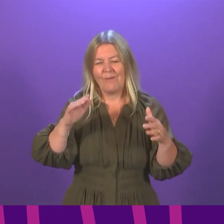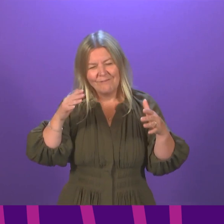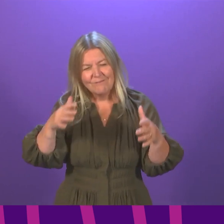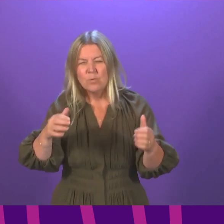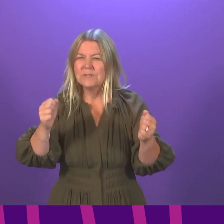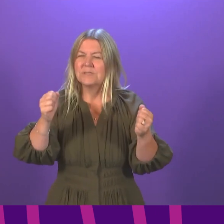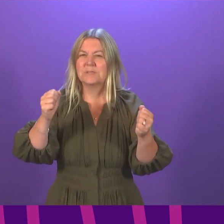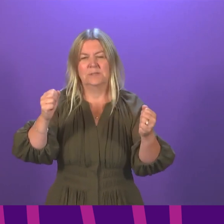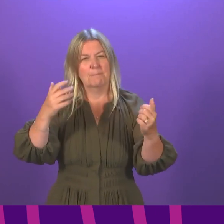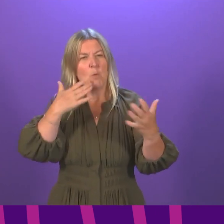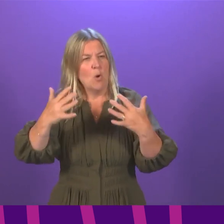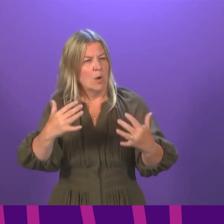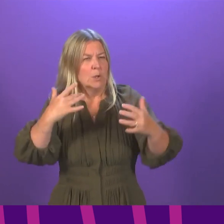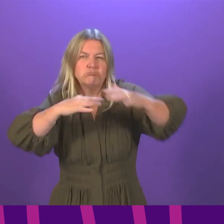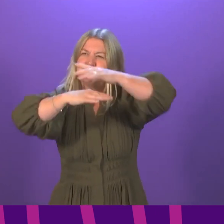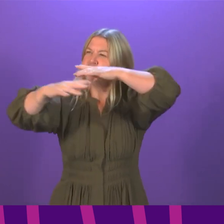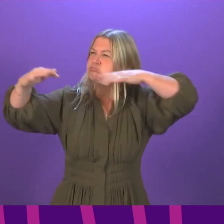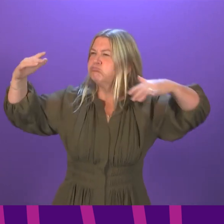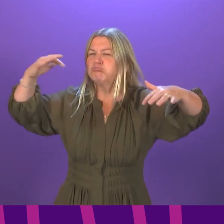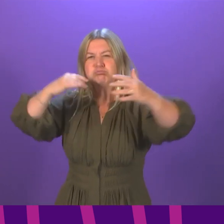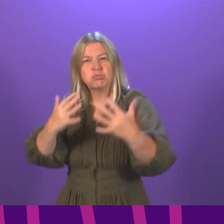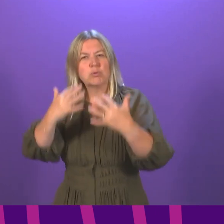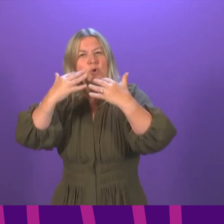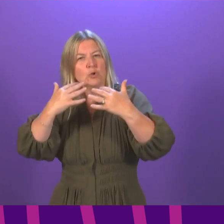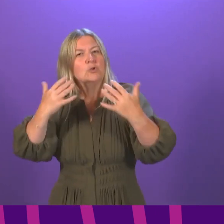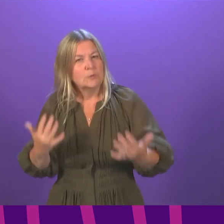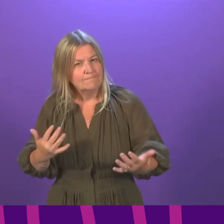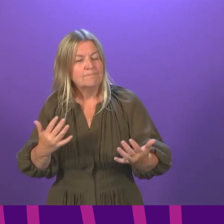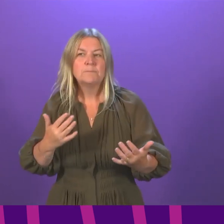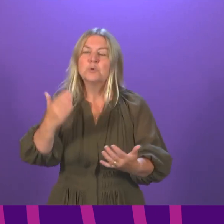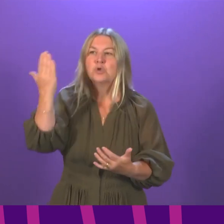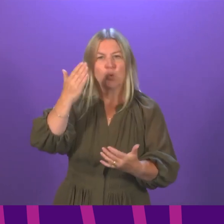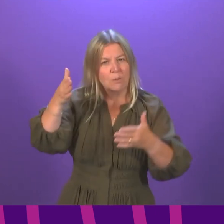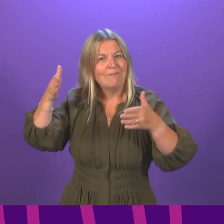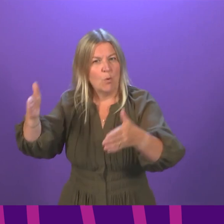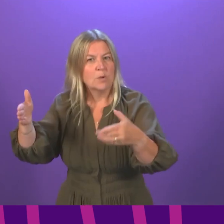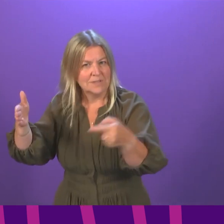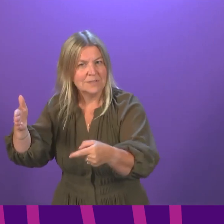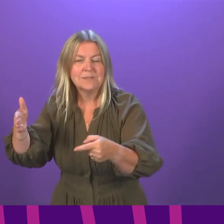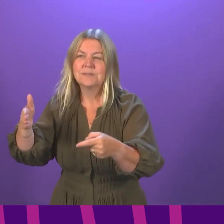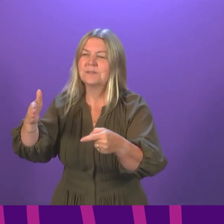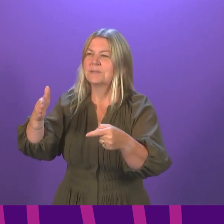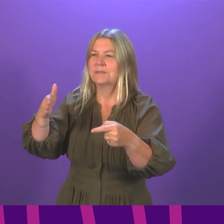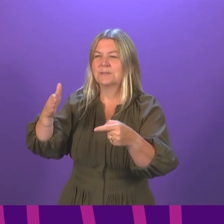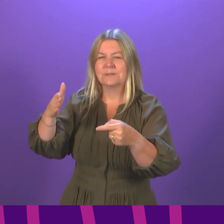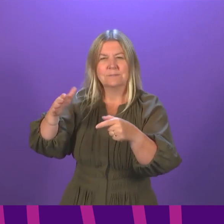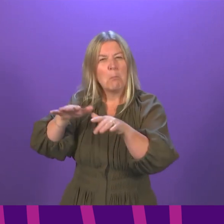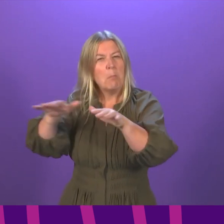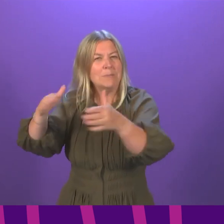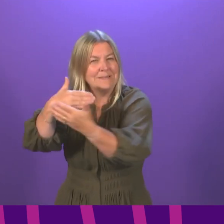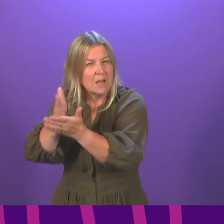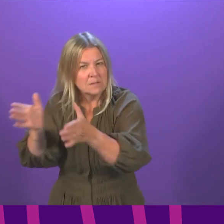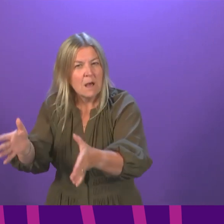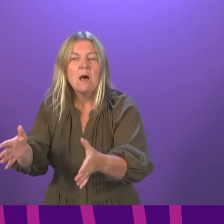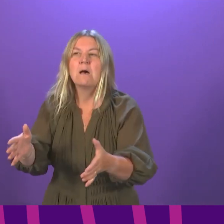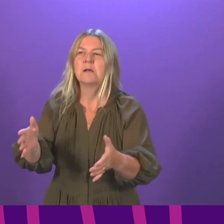better ventilation in places like schools, but across the public and private sectors is really important as we return to